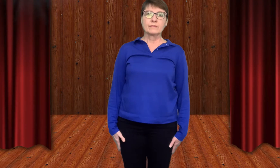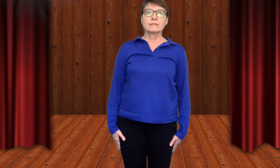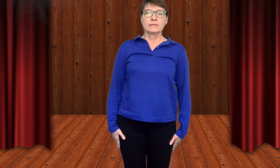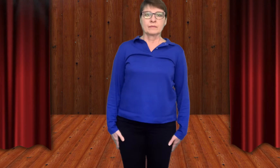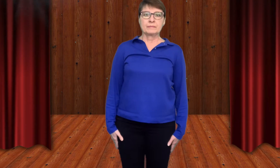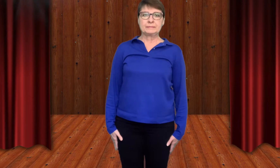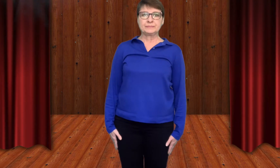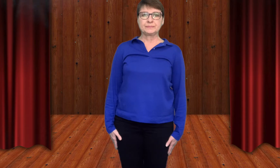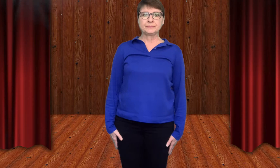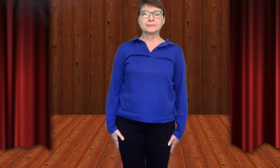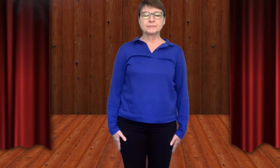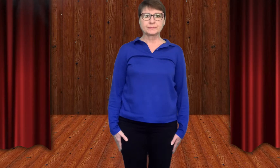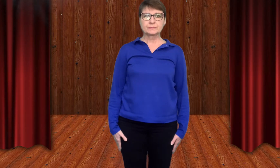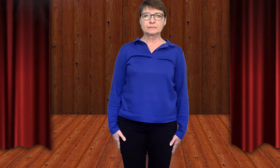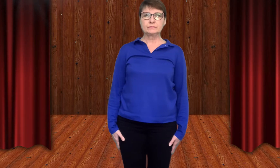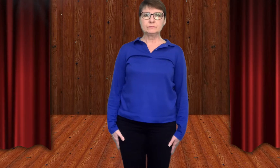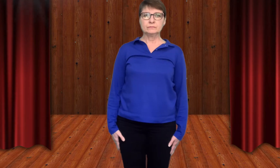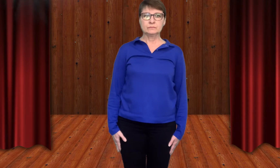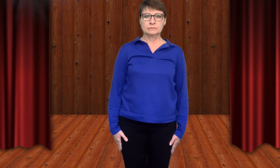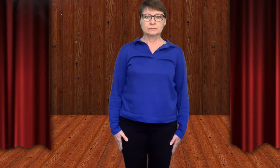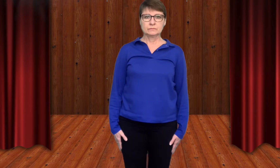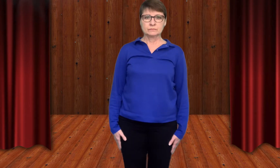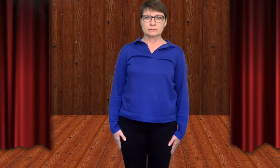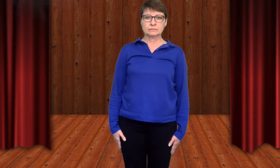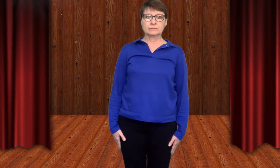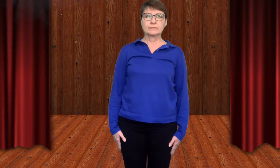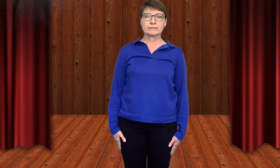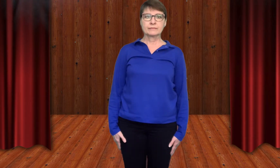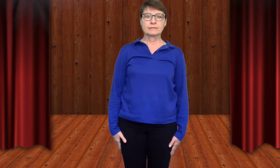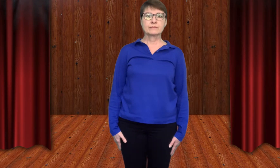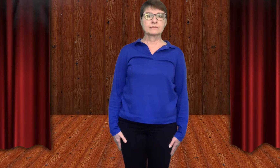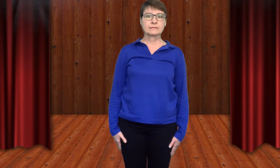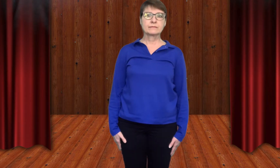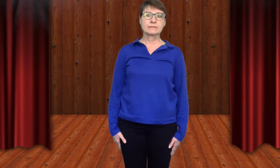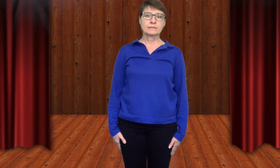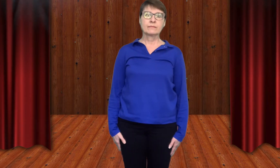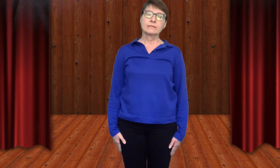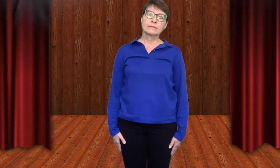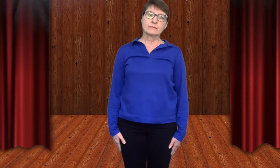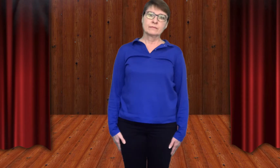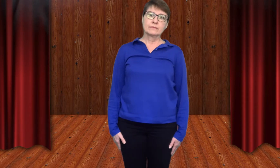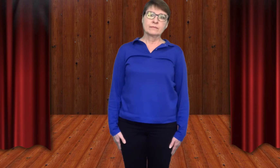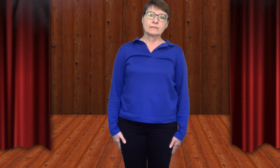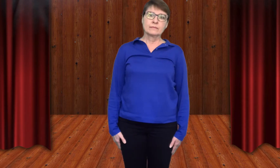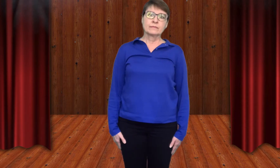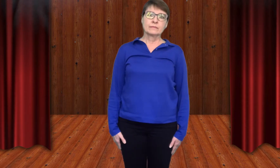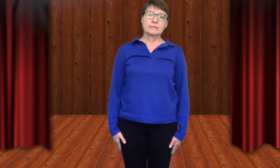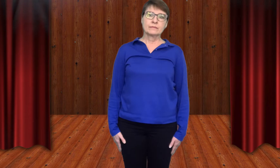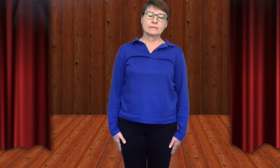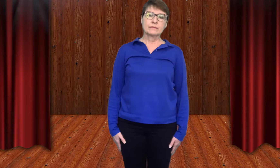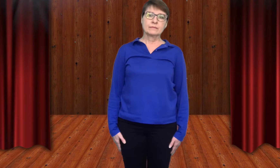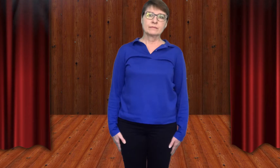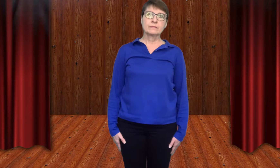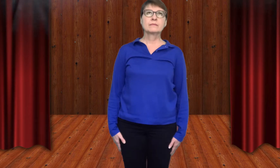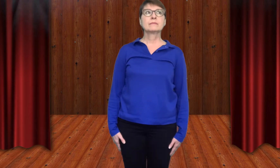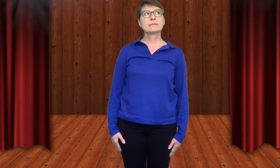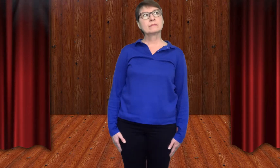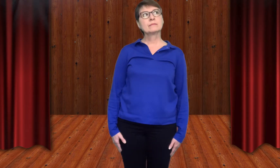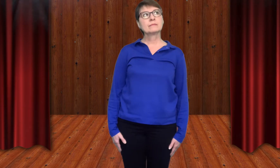Now I want you to add sound. So when I say action I want you to choose a sound that you can